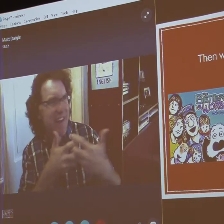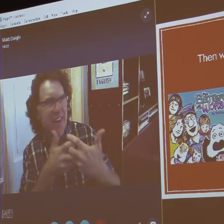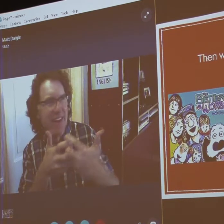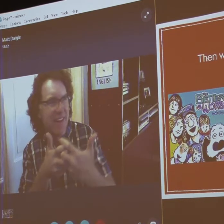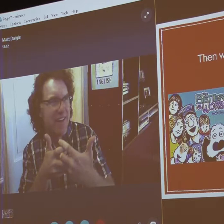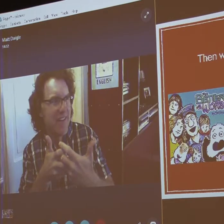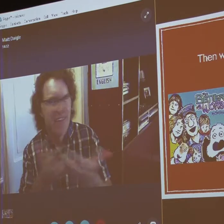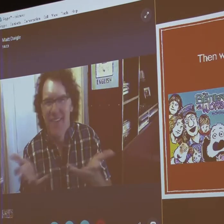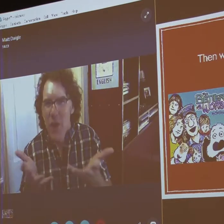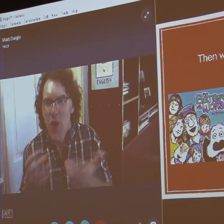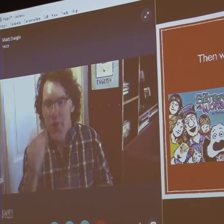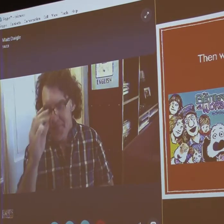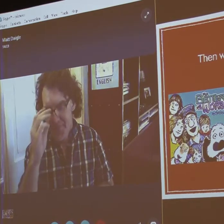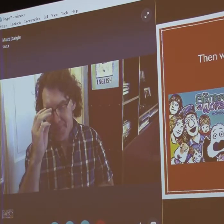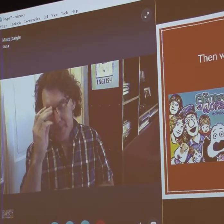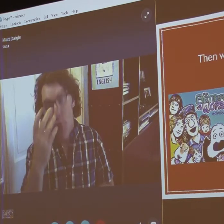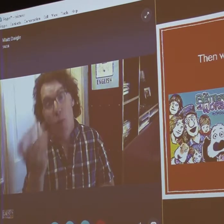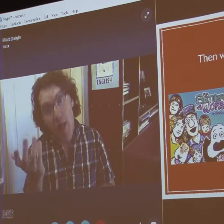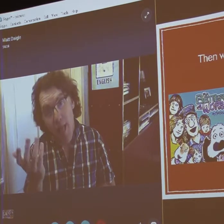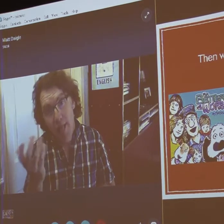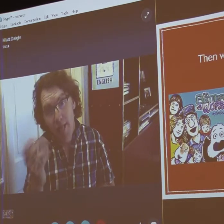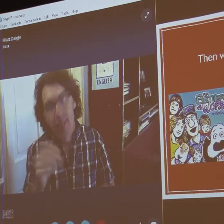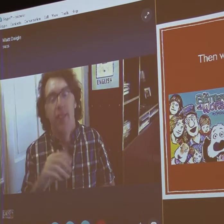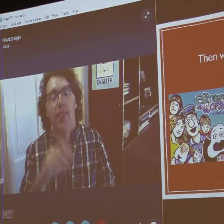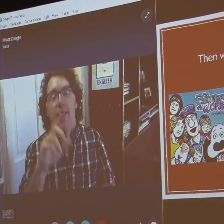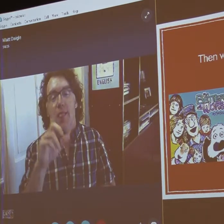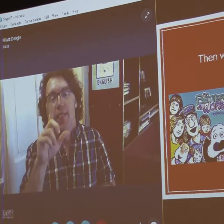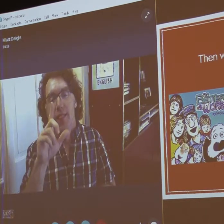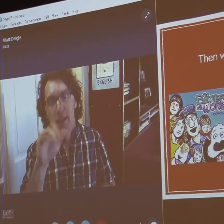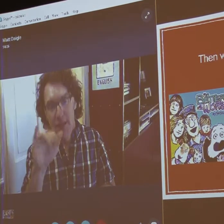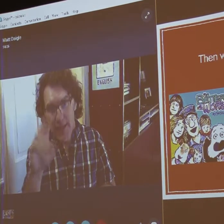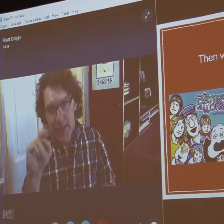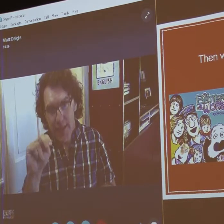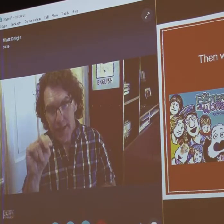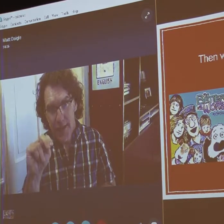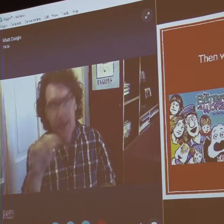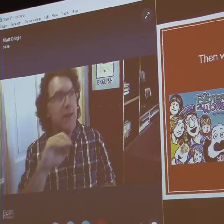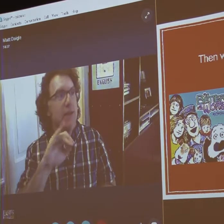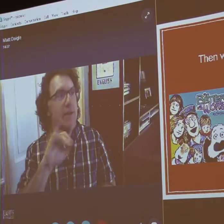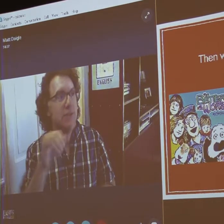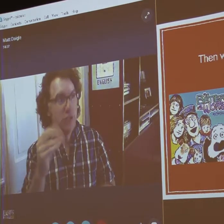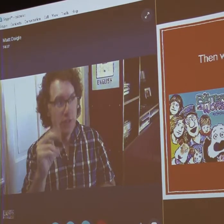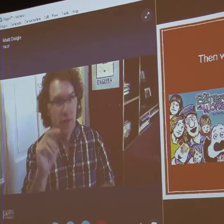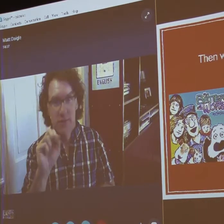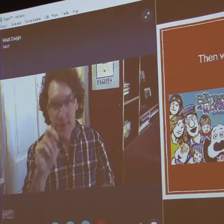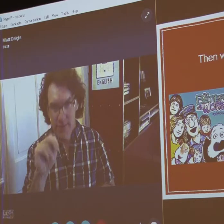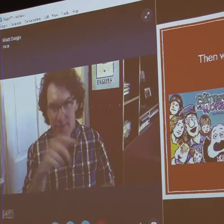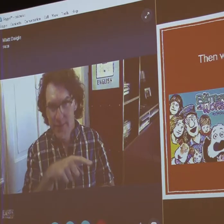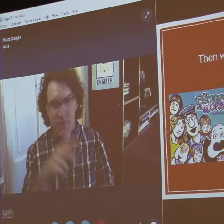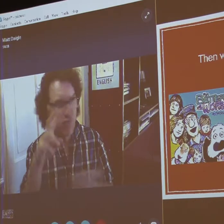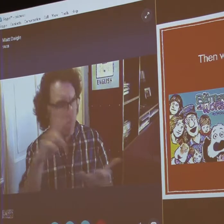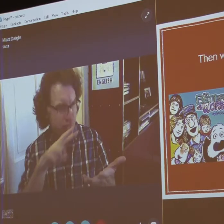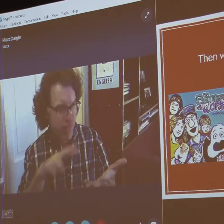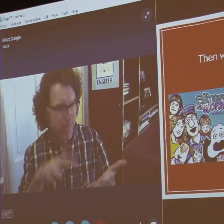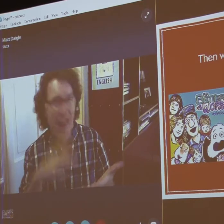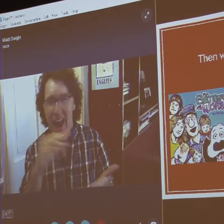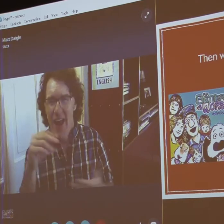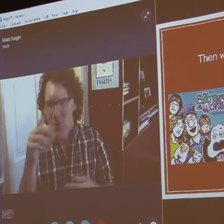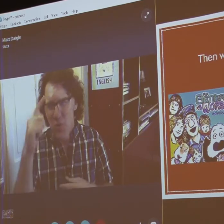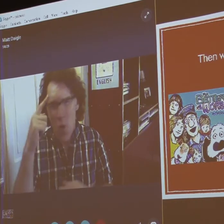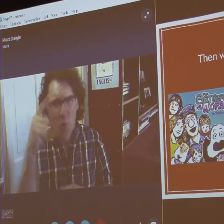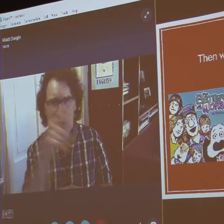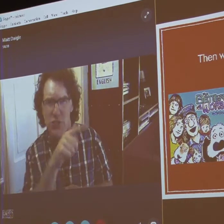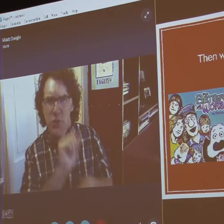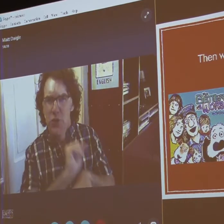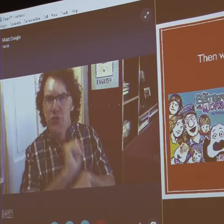How would my cartoonies fit that broader audience? Well,